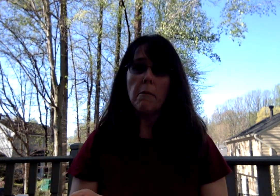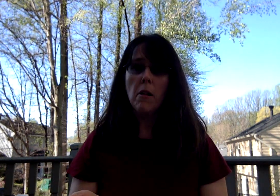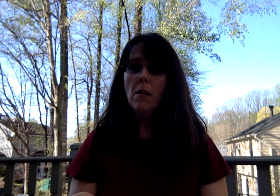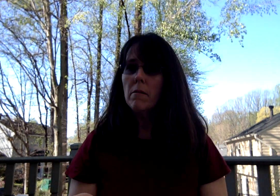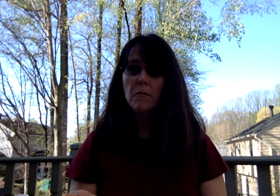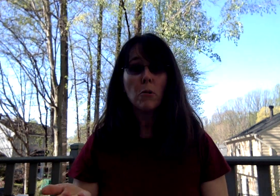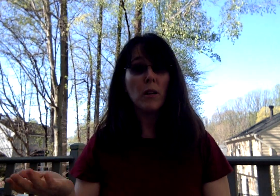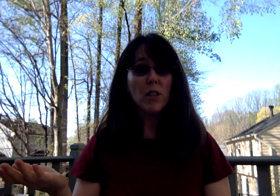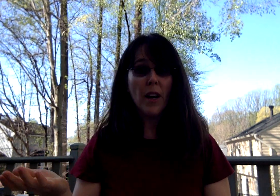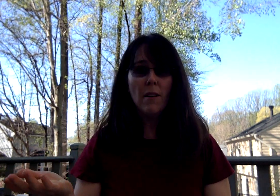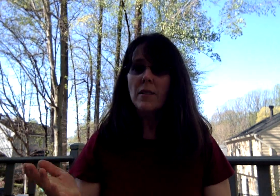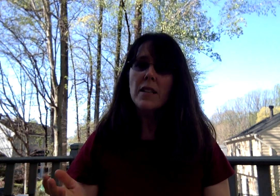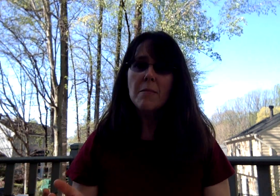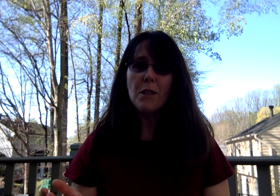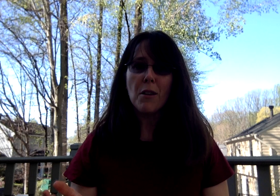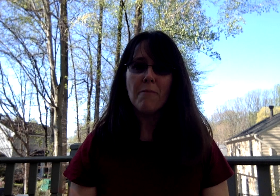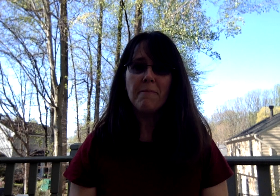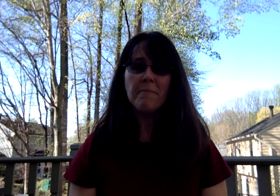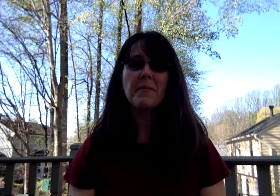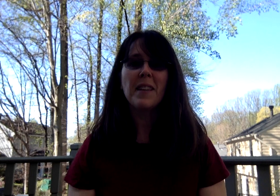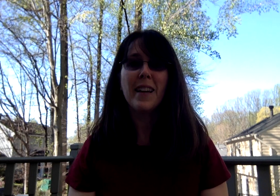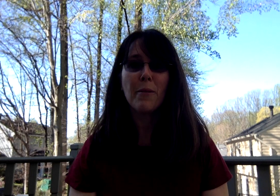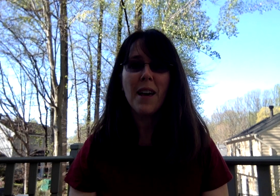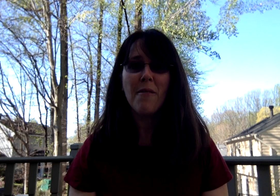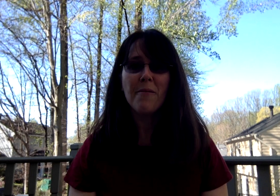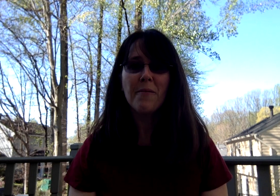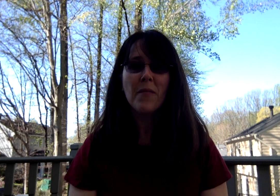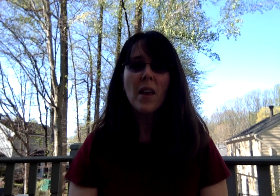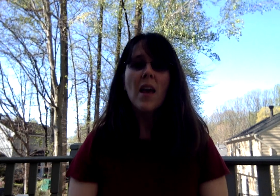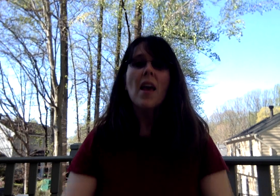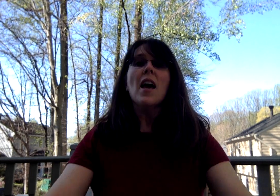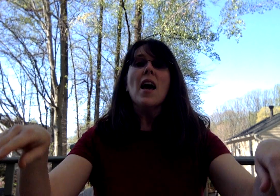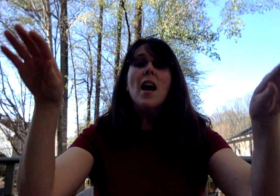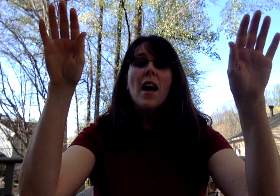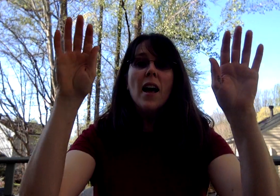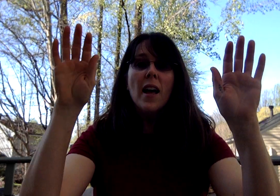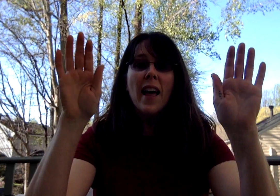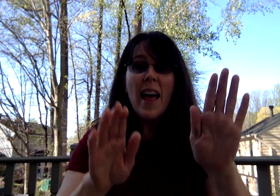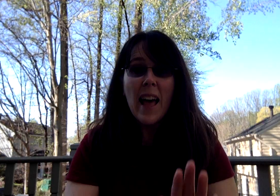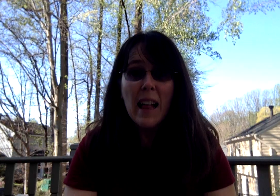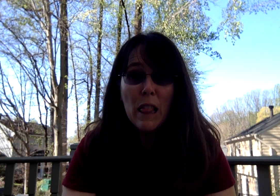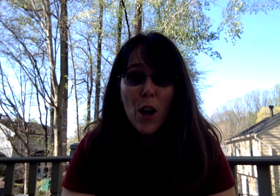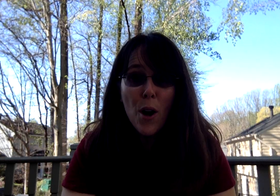table or a chair. It's up to you. Here we go. Hello,